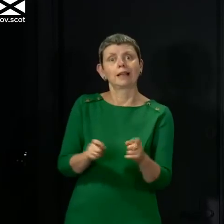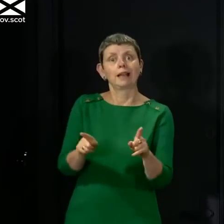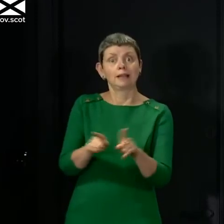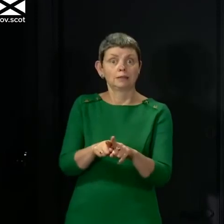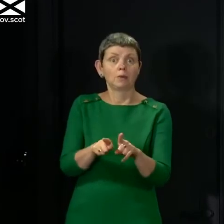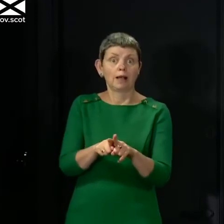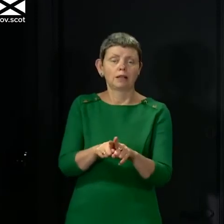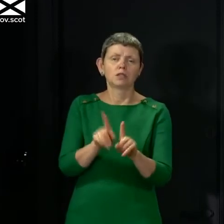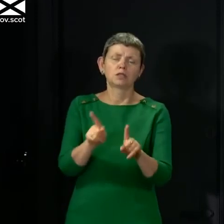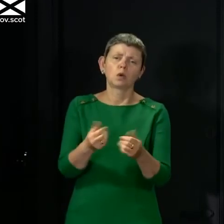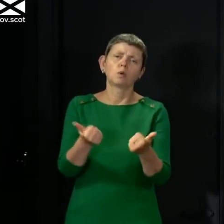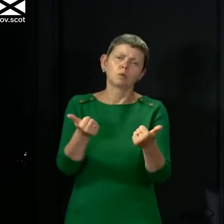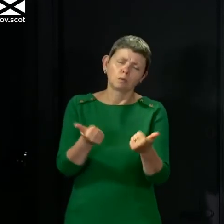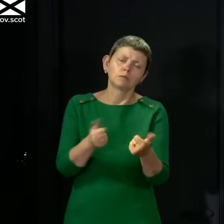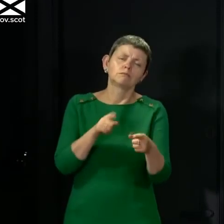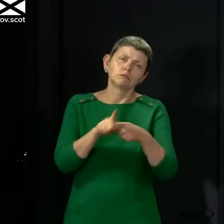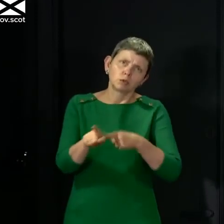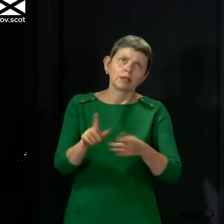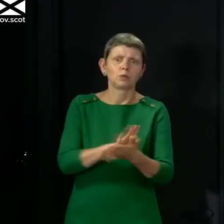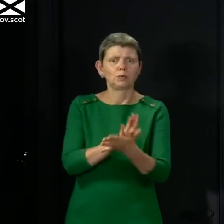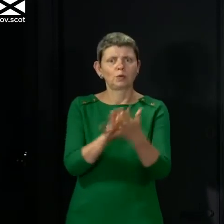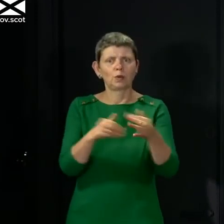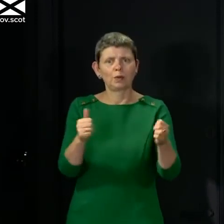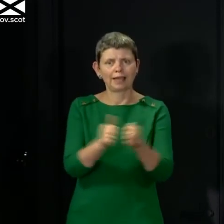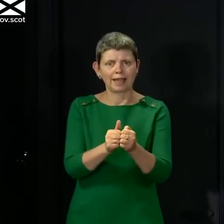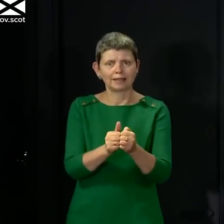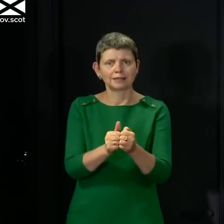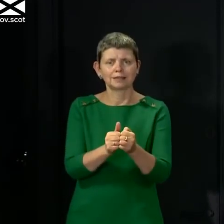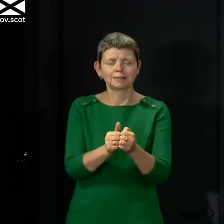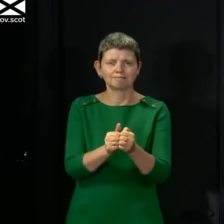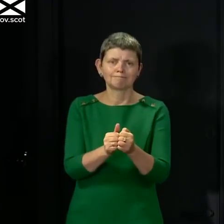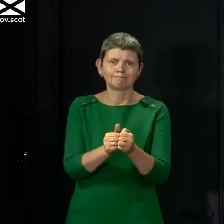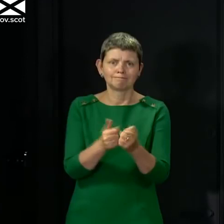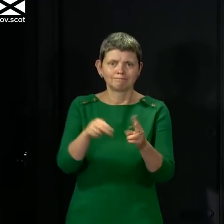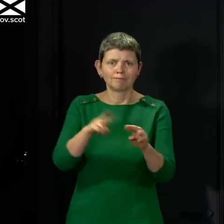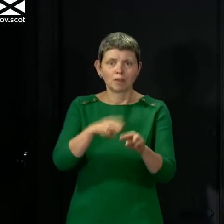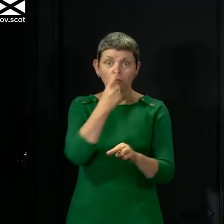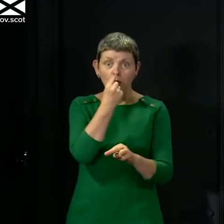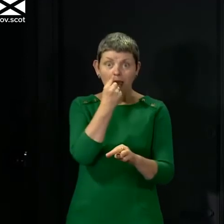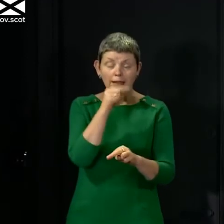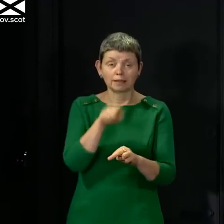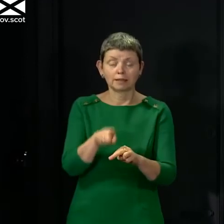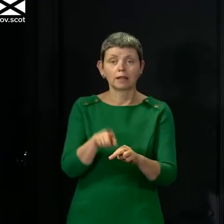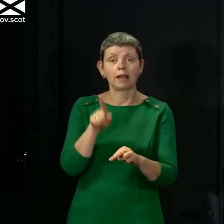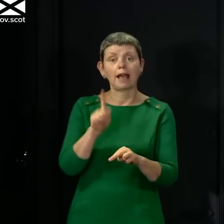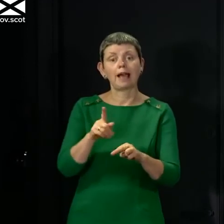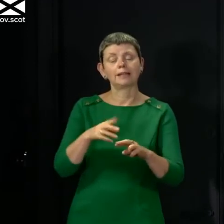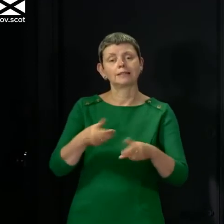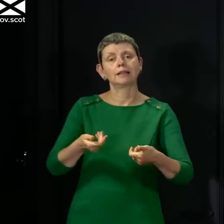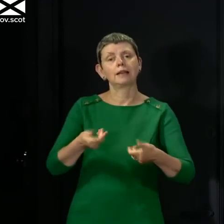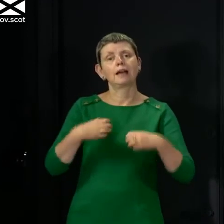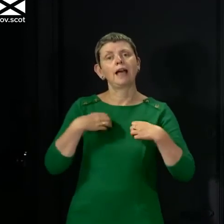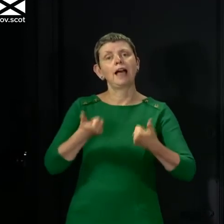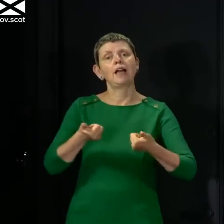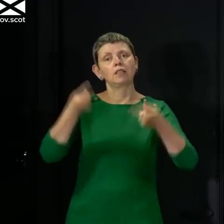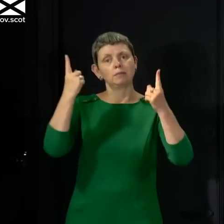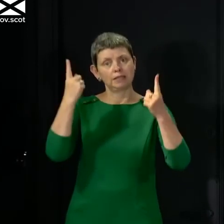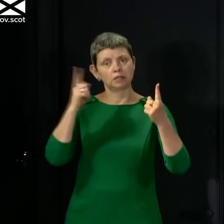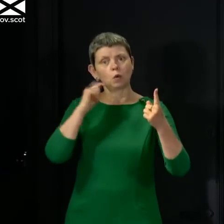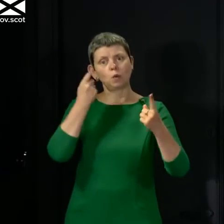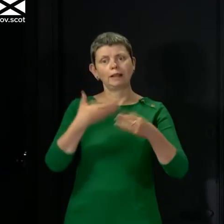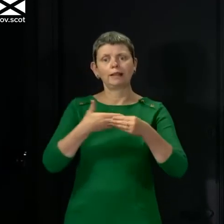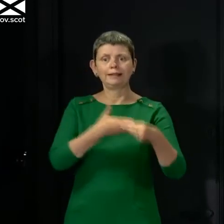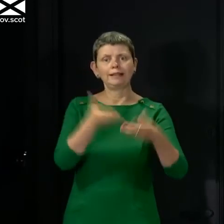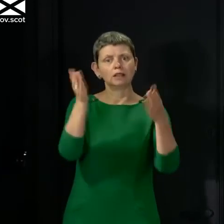have as good a weekend as you are able to do in the circumstances and the health secretary will lead the weekend briefing on